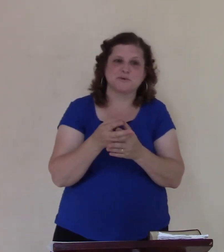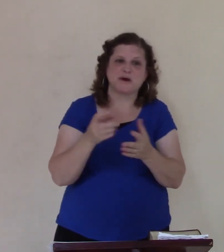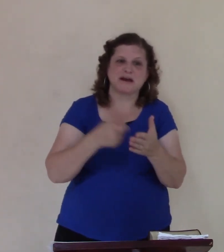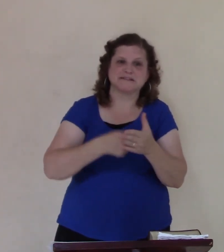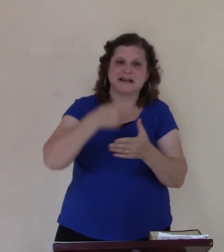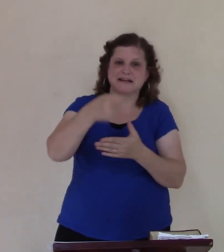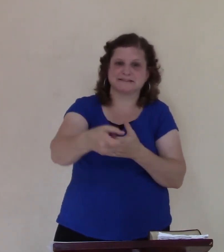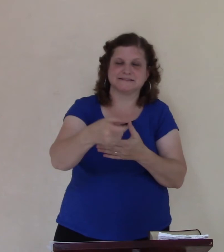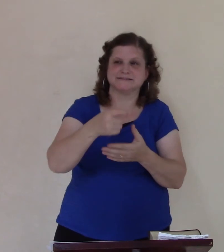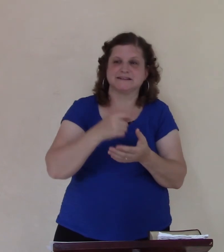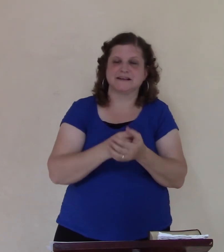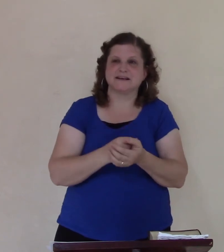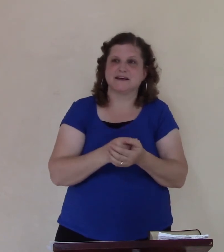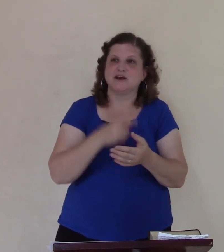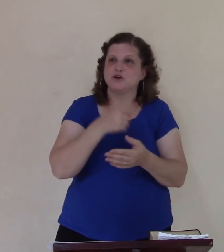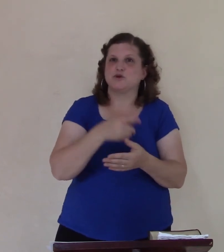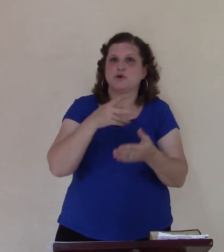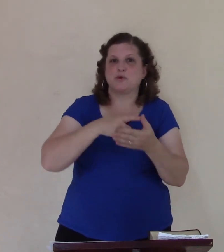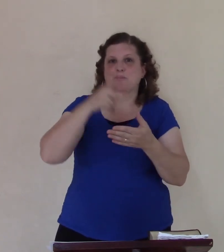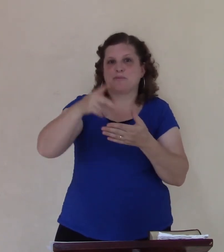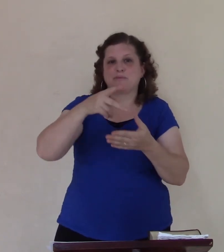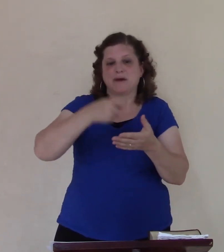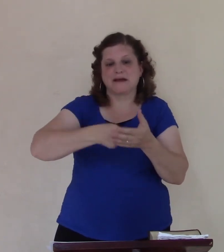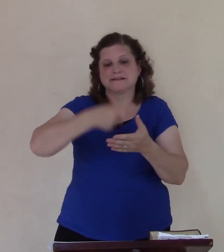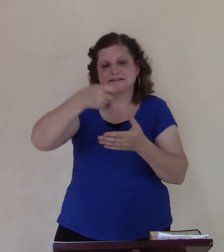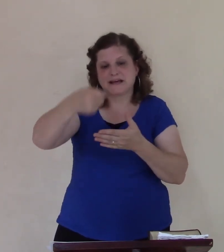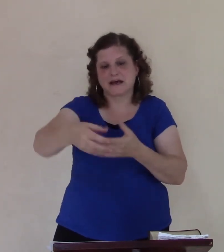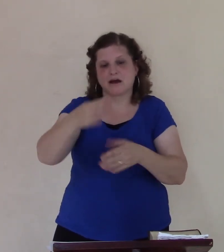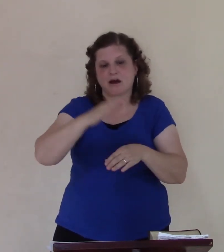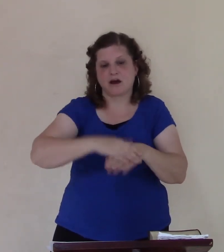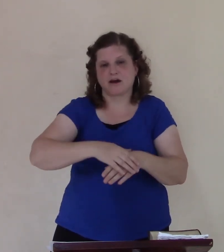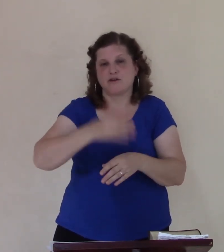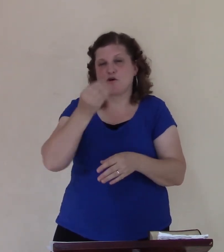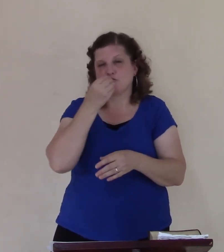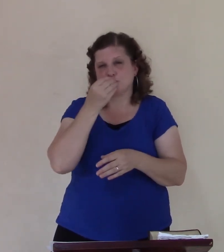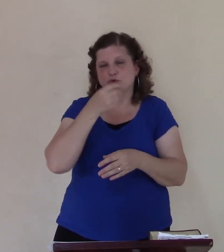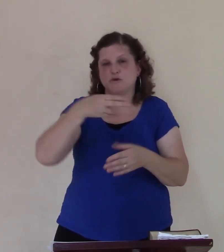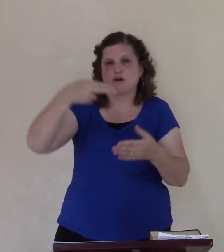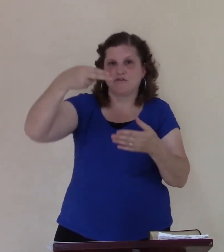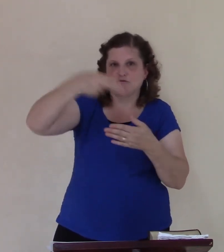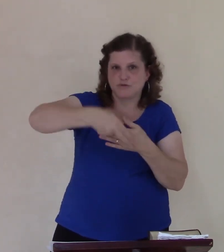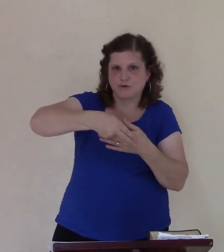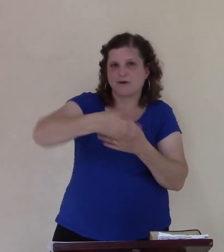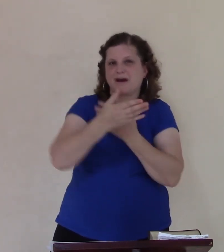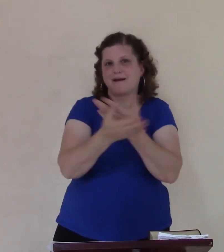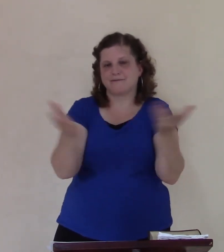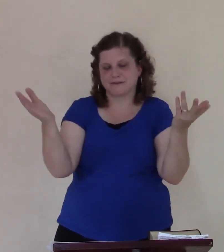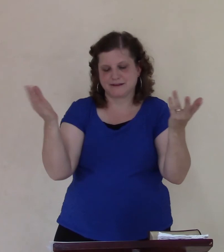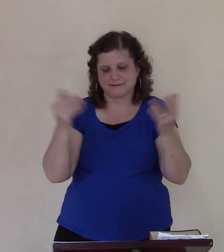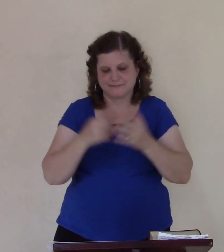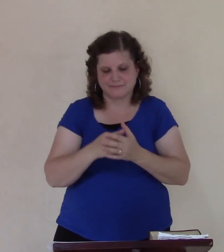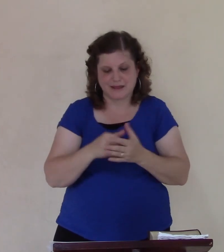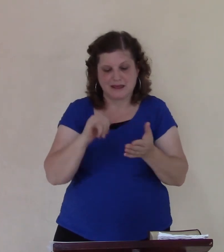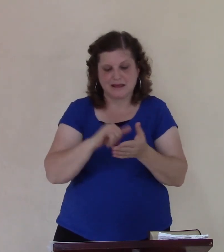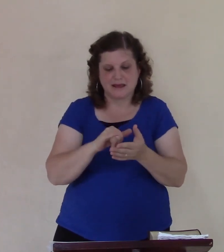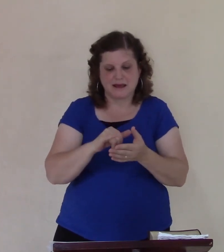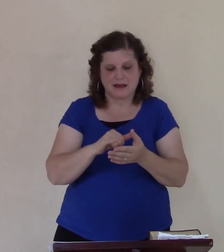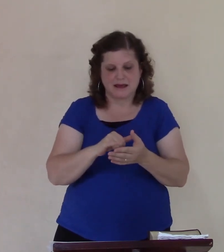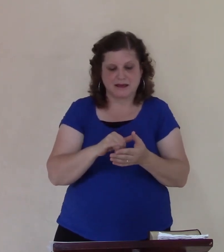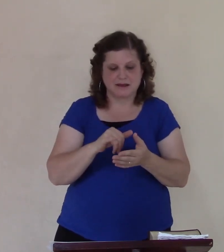food you pay taxes on fuel you pay taxes on everything and every country is this way that's how government works but then